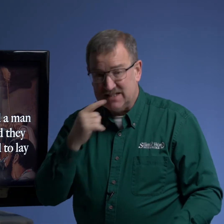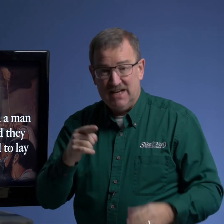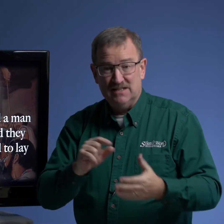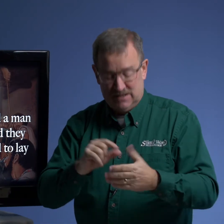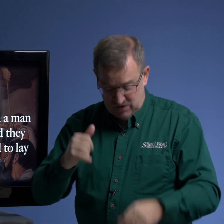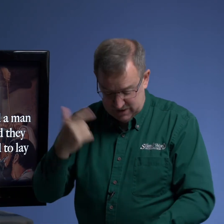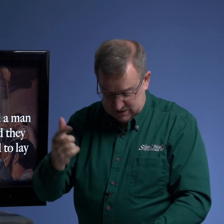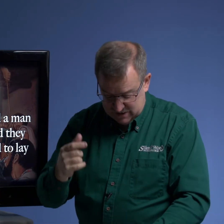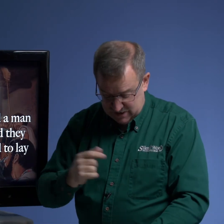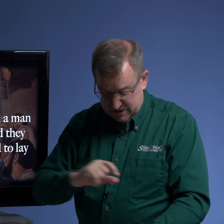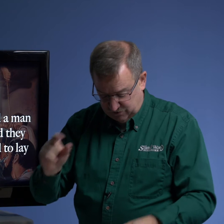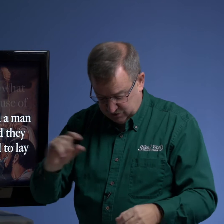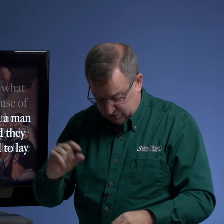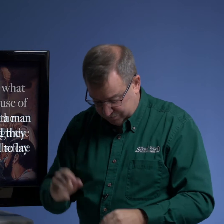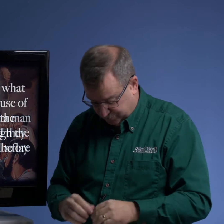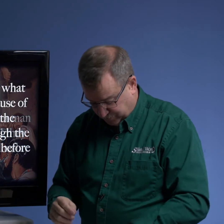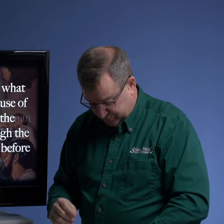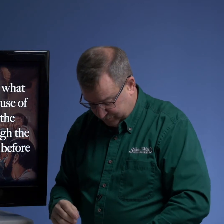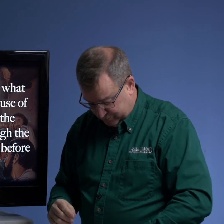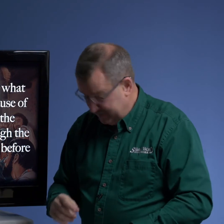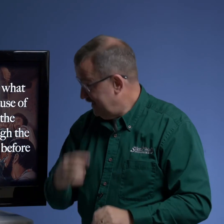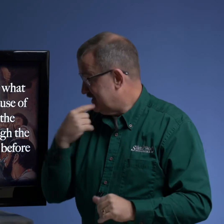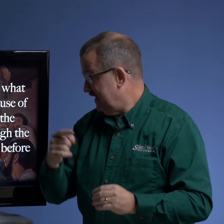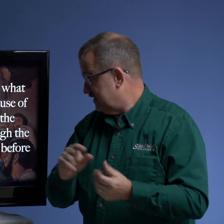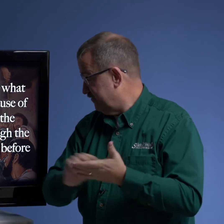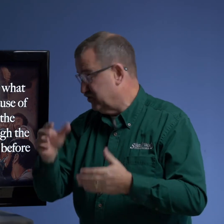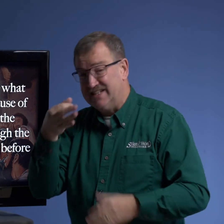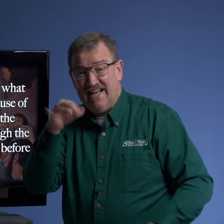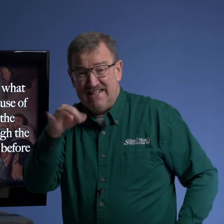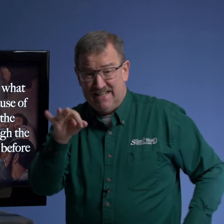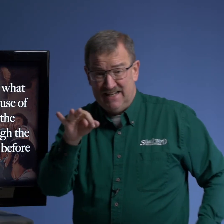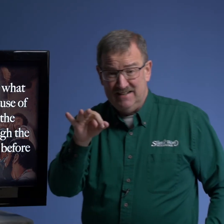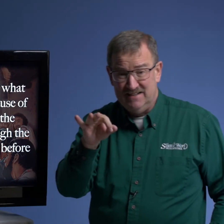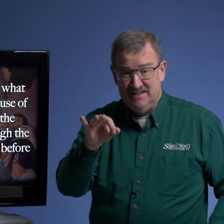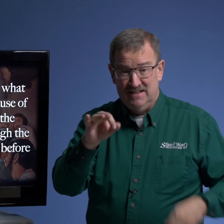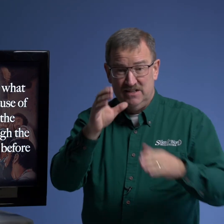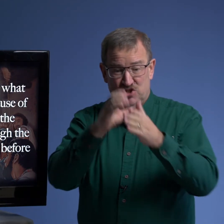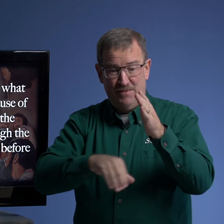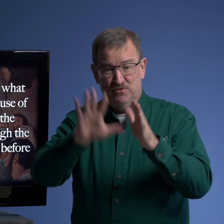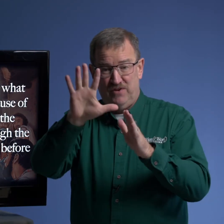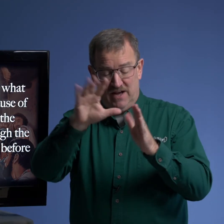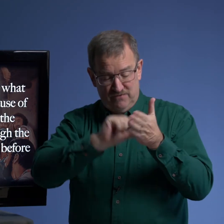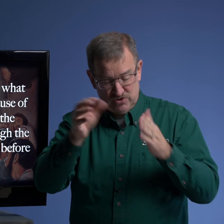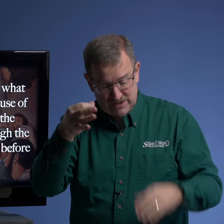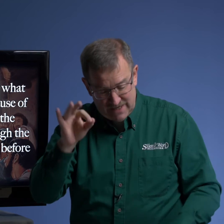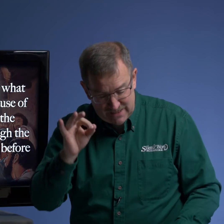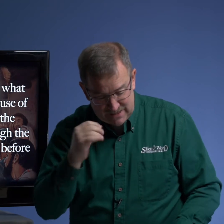says well let's see the next verse it says in verse 19 chapter 5 verse 19